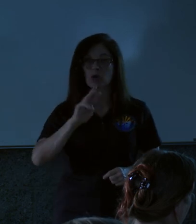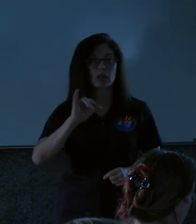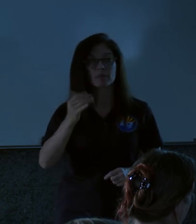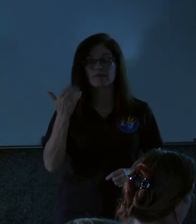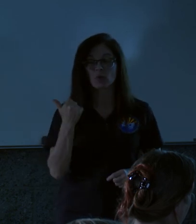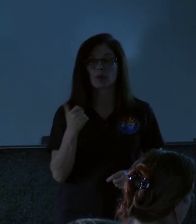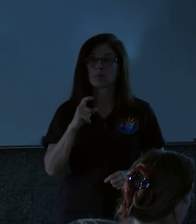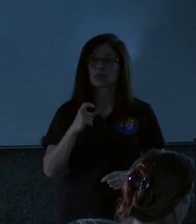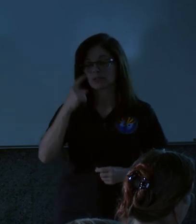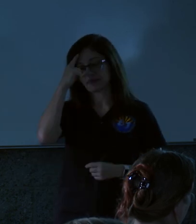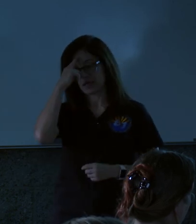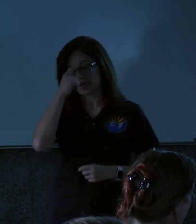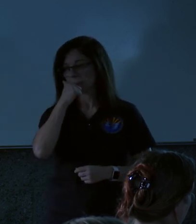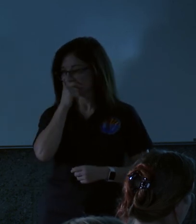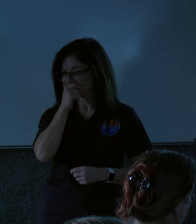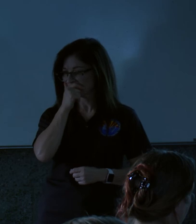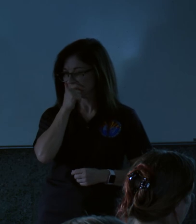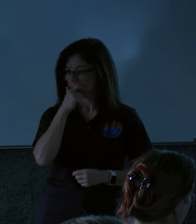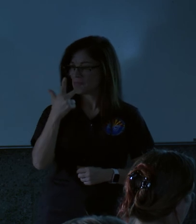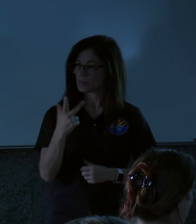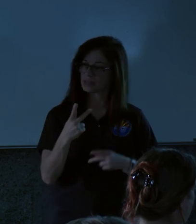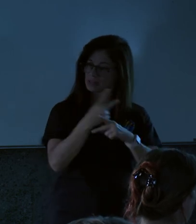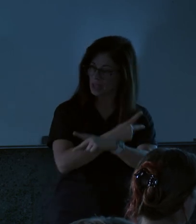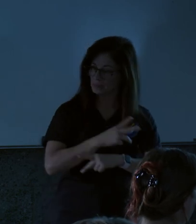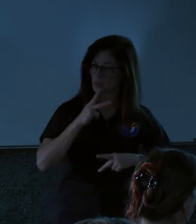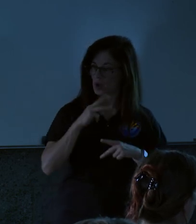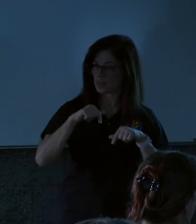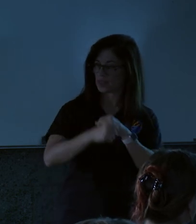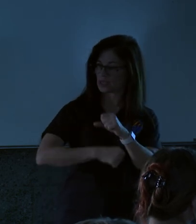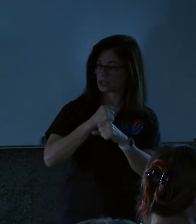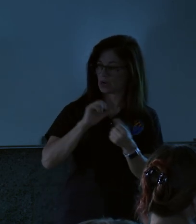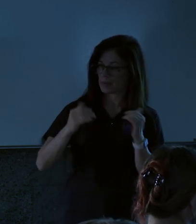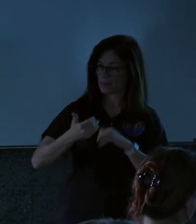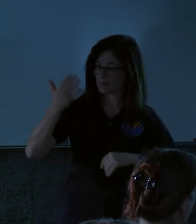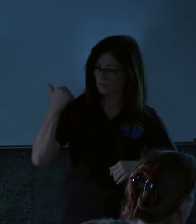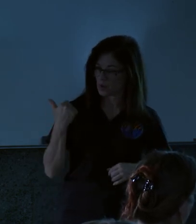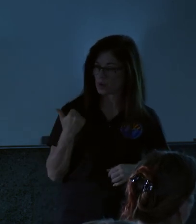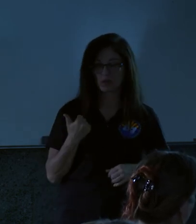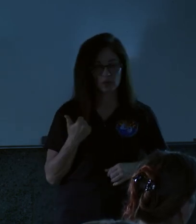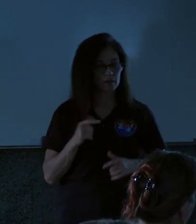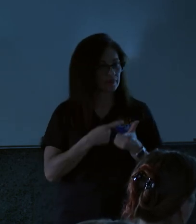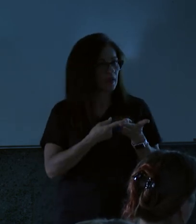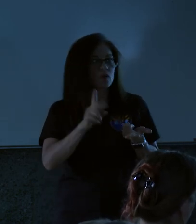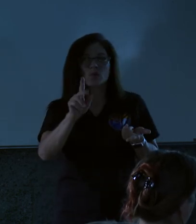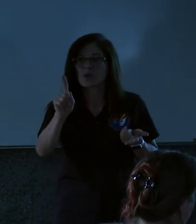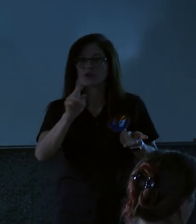you have to ask yourself, if three times as much water came down this time, then where did that water go?